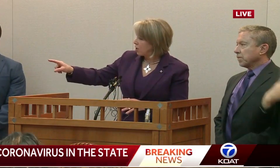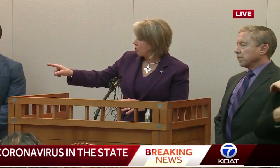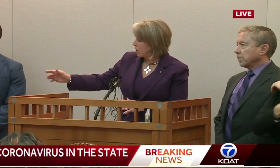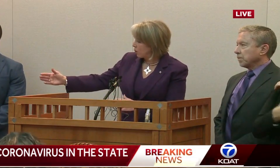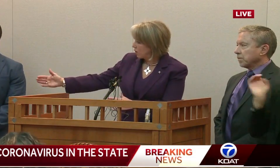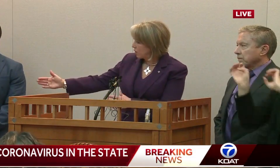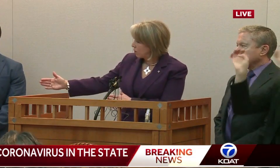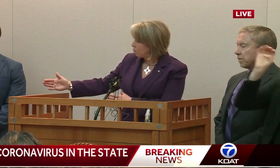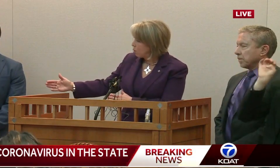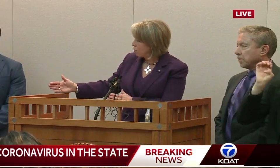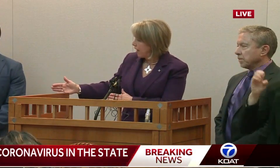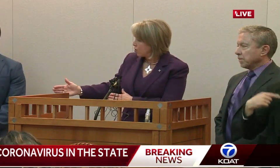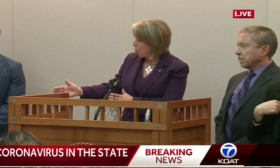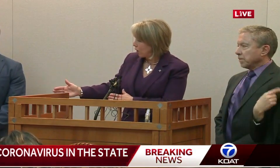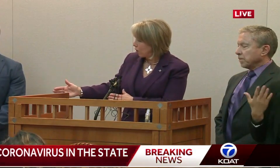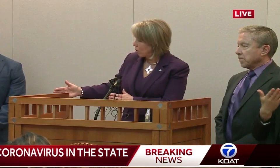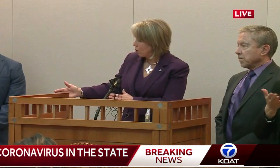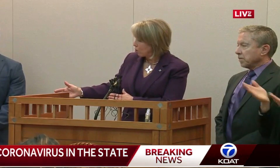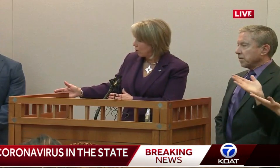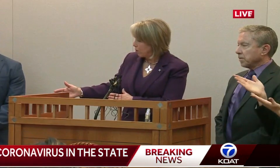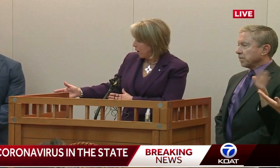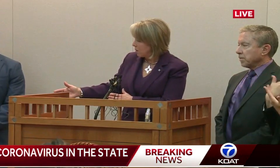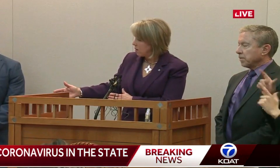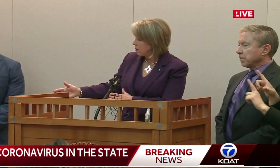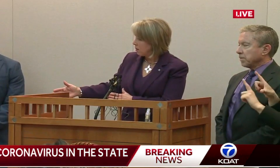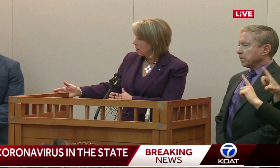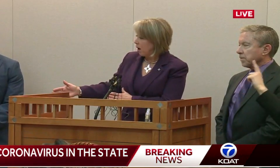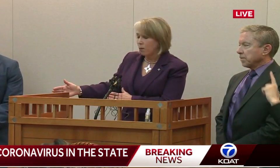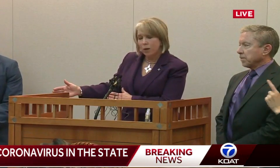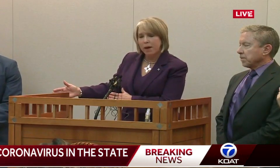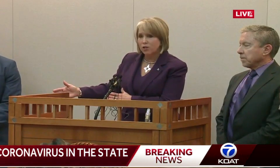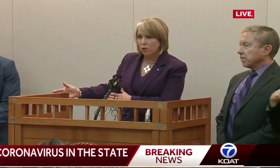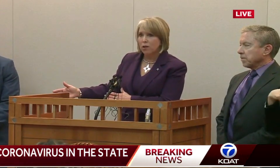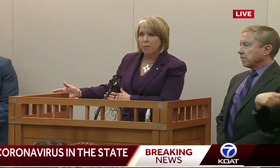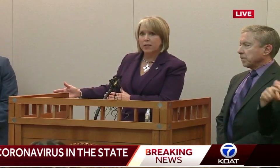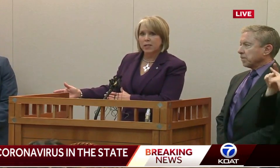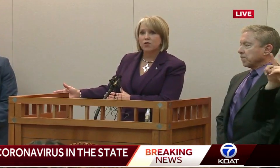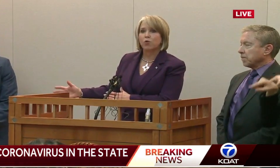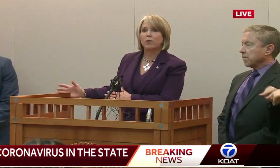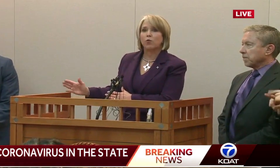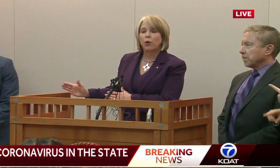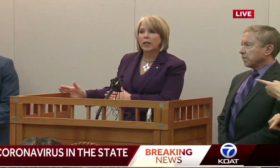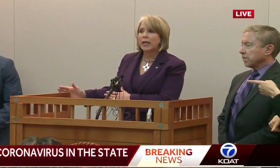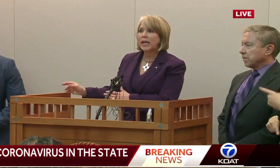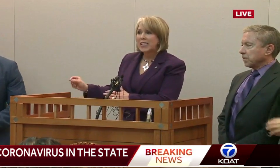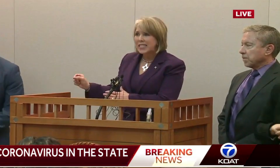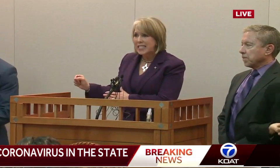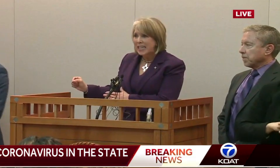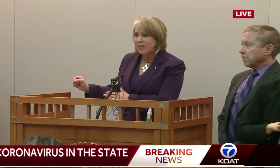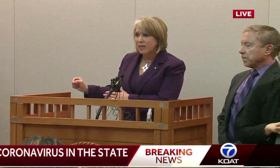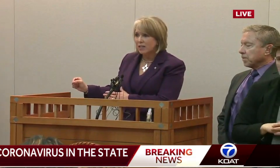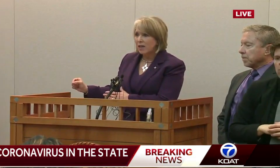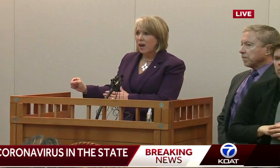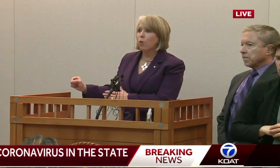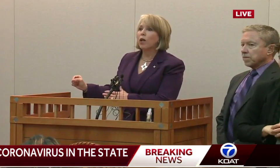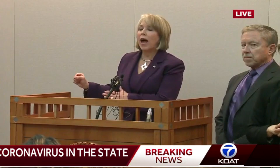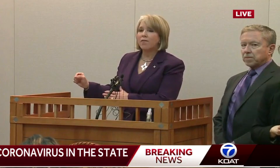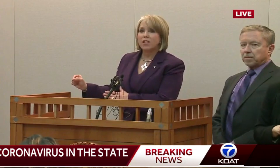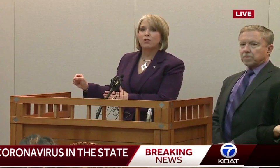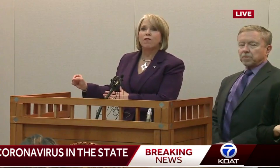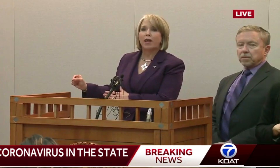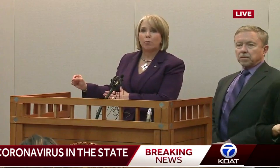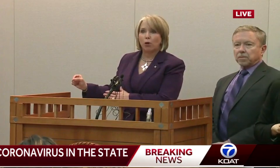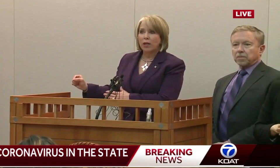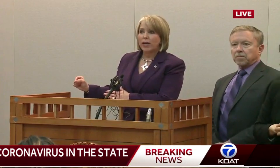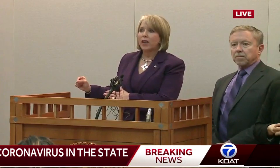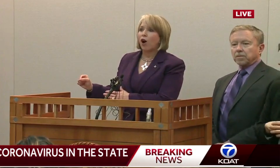my two secretaries to move that chart a little closer. Do you mind? I want to make sure that New Mexicans can really see this, and we'll